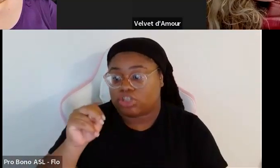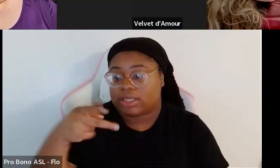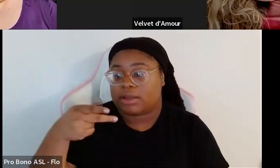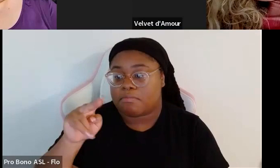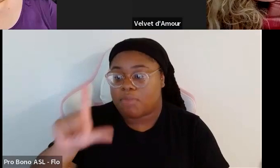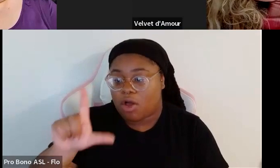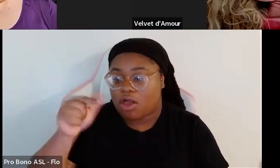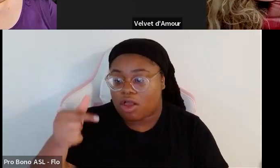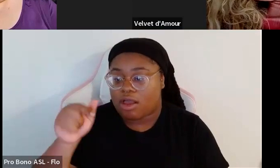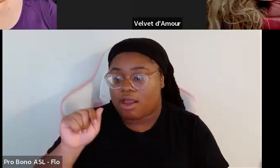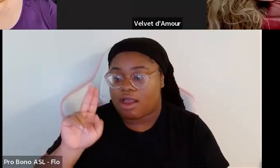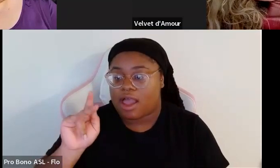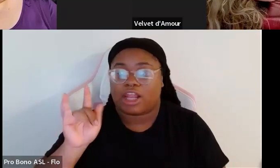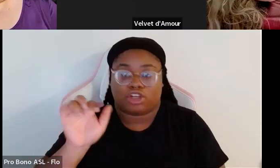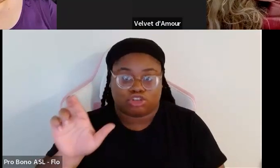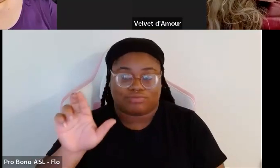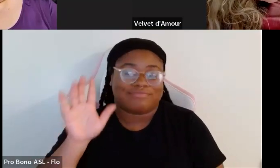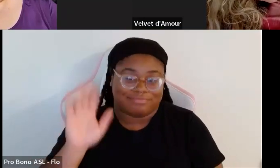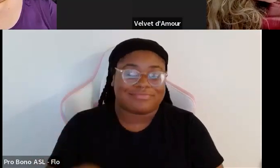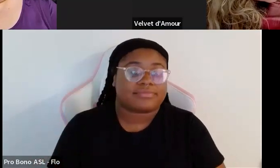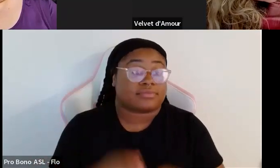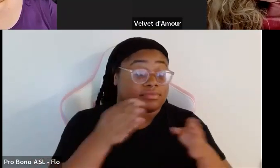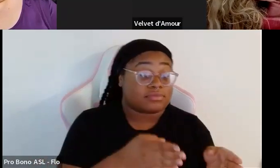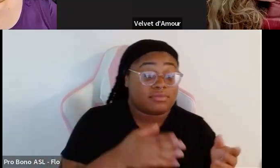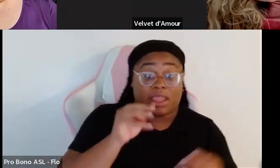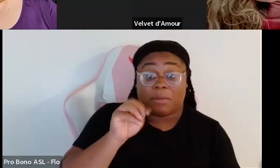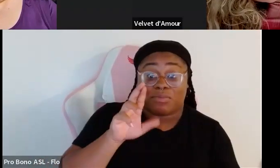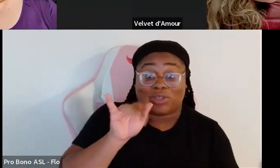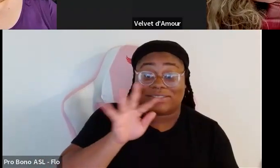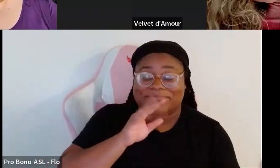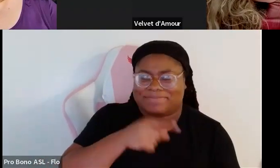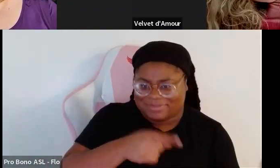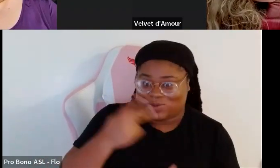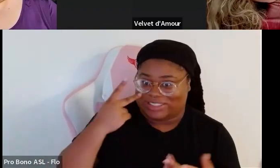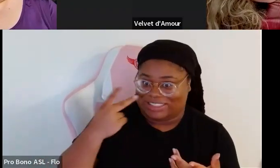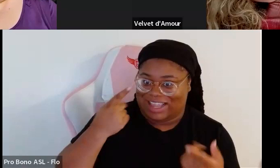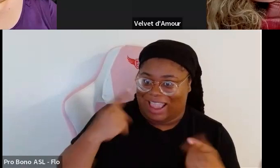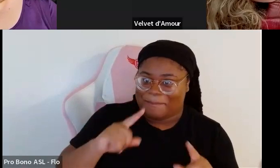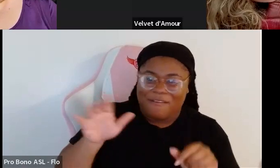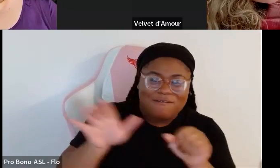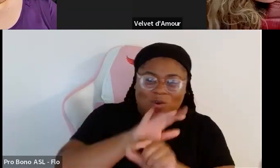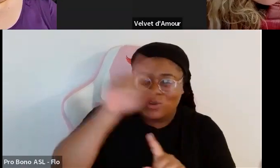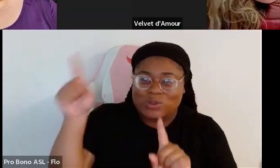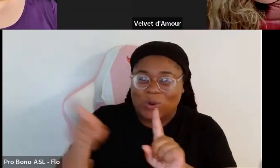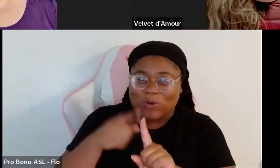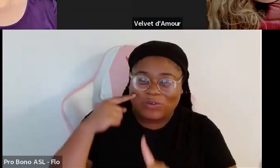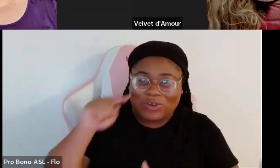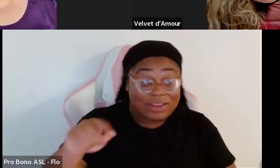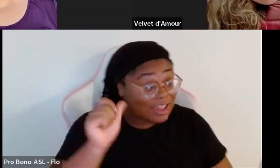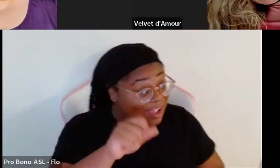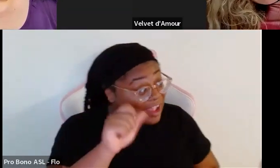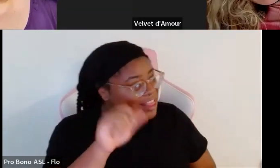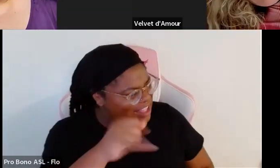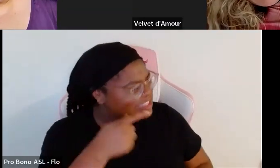and look what happened you see it's like it came full circle for you yeah that's what I